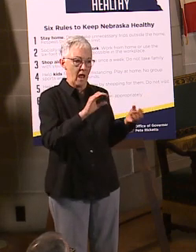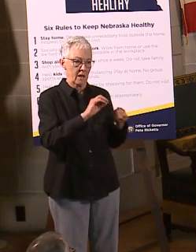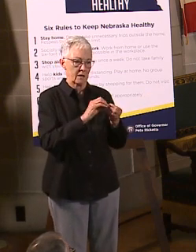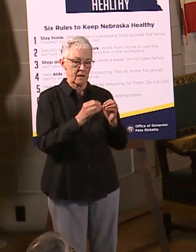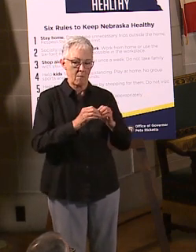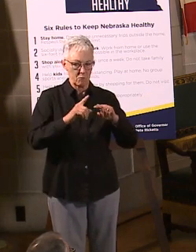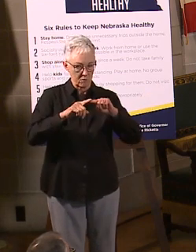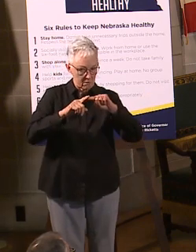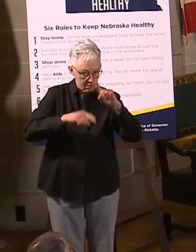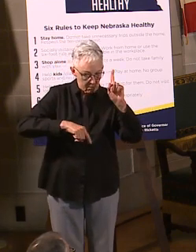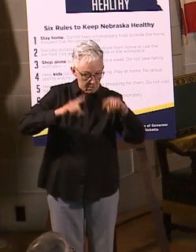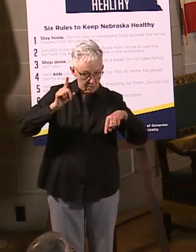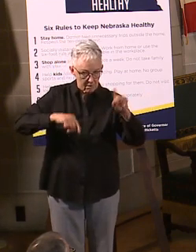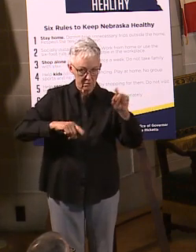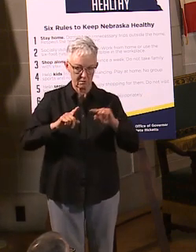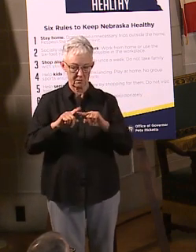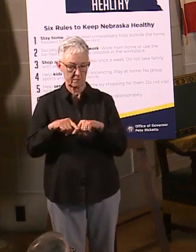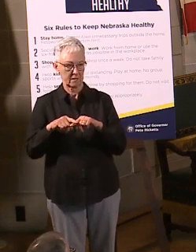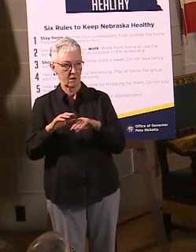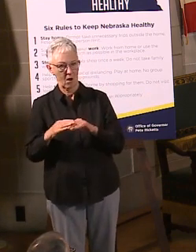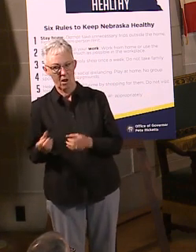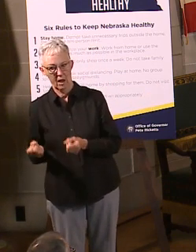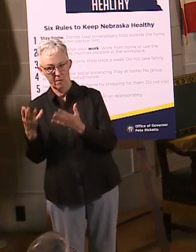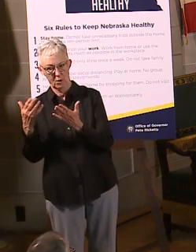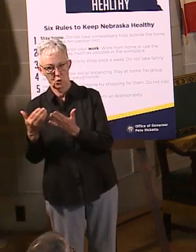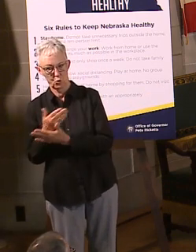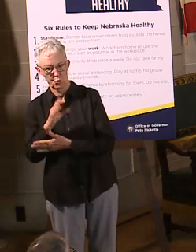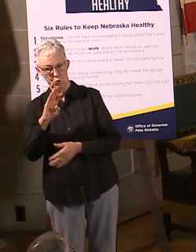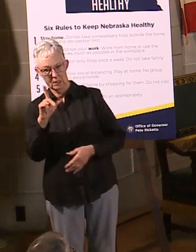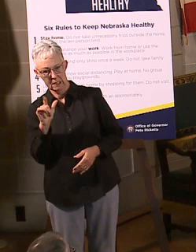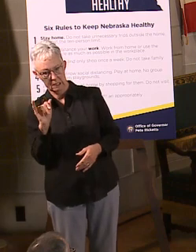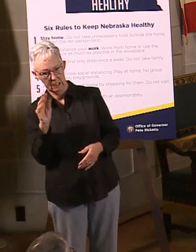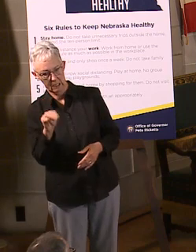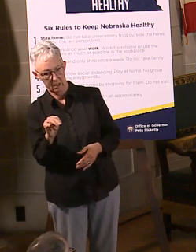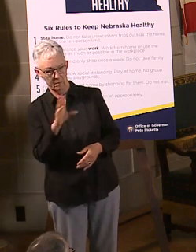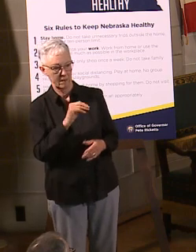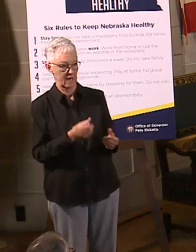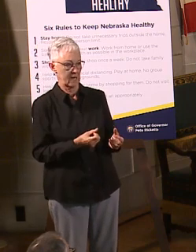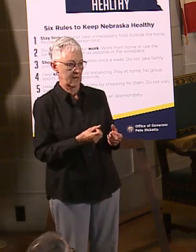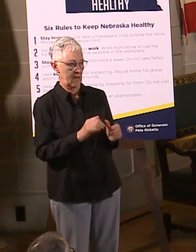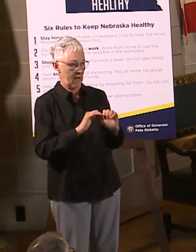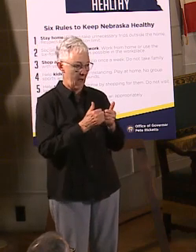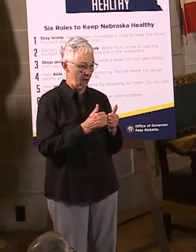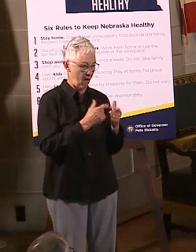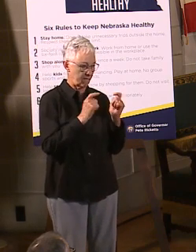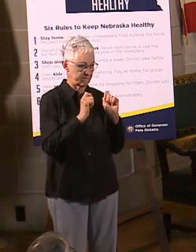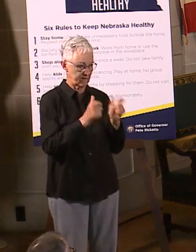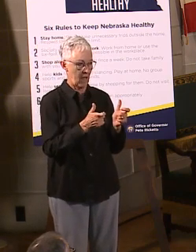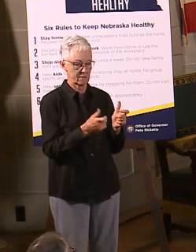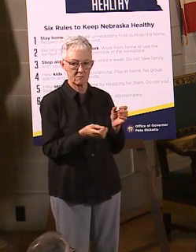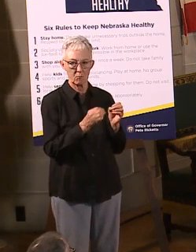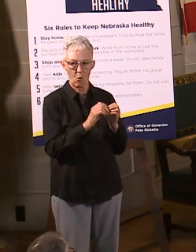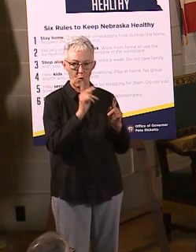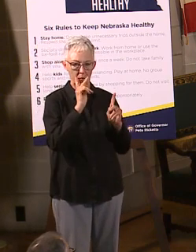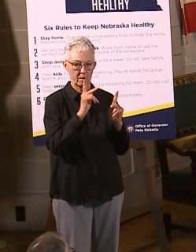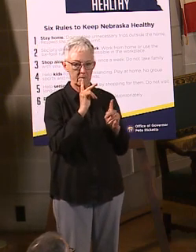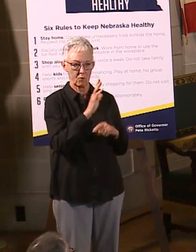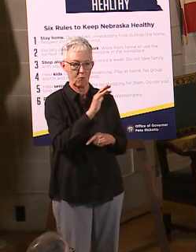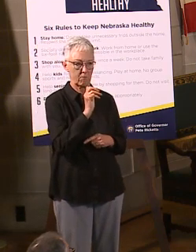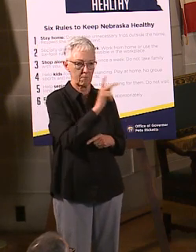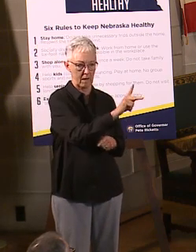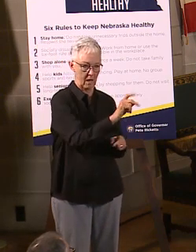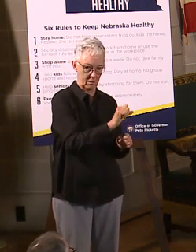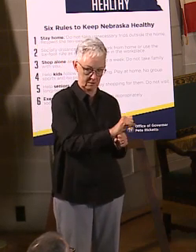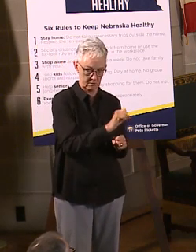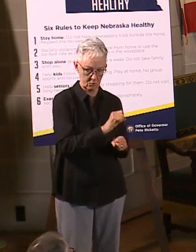you have and so forth and how fast we get more people going back in the workforce and all that. So, it's tough to put an actual number on